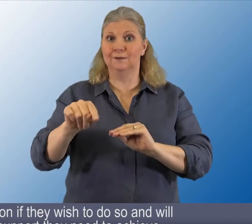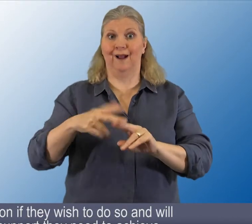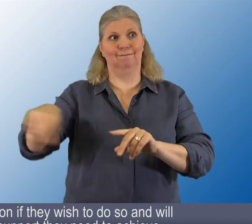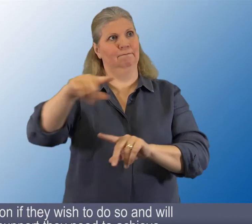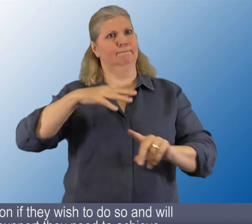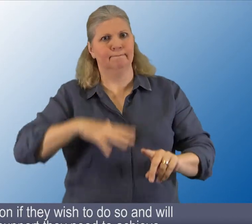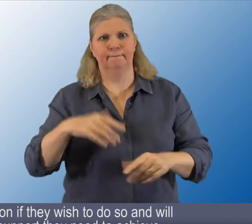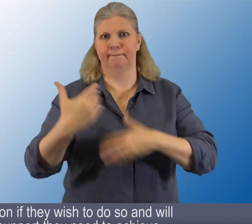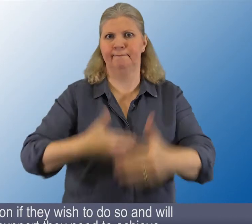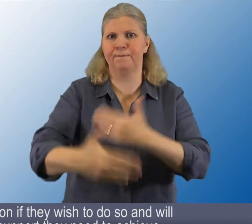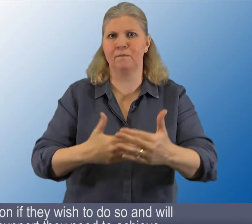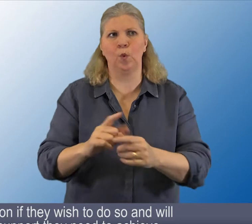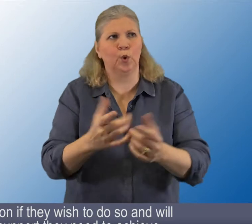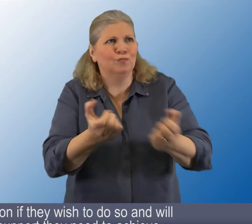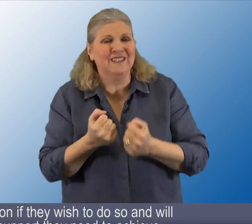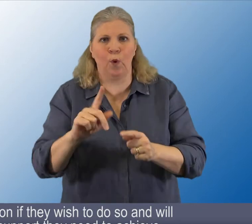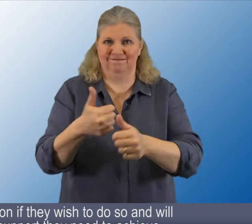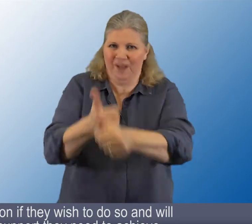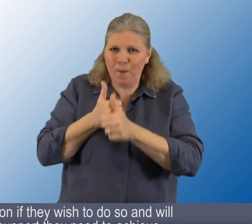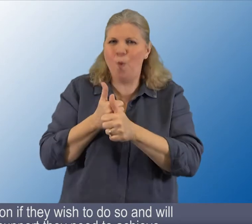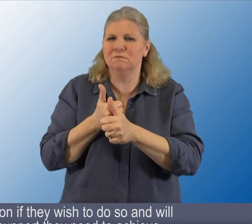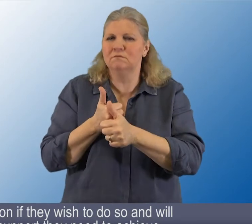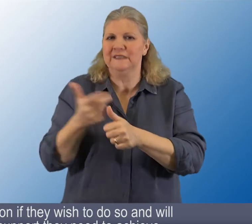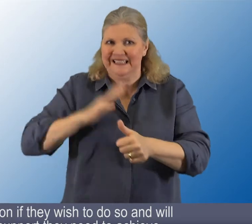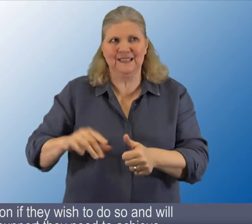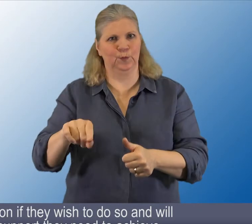and will receive the support they need to achieve the potential in their chosen subject.